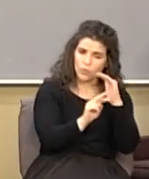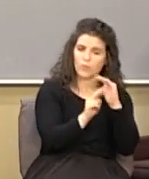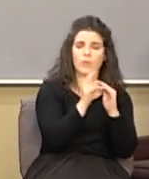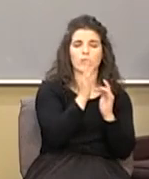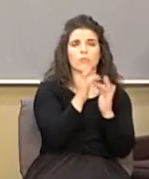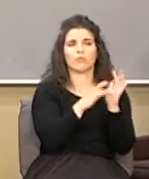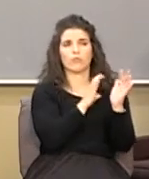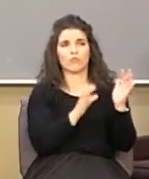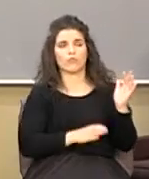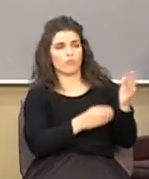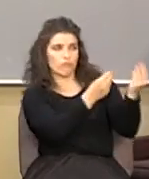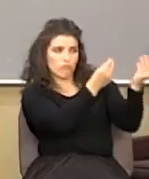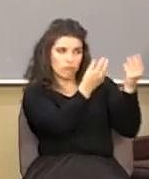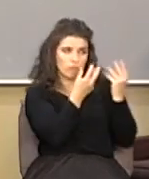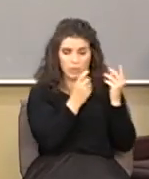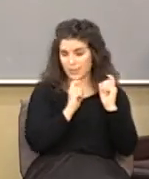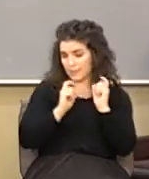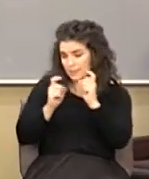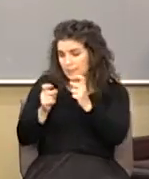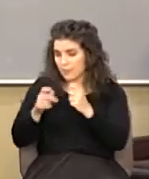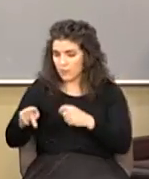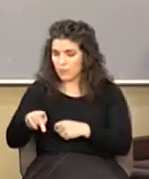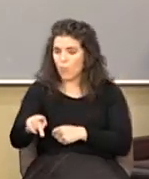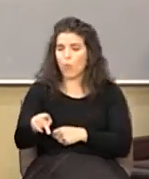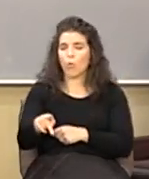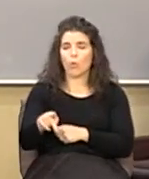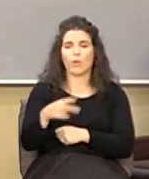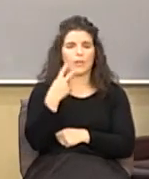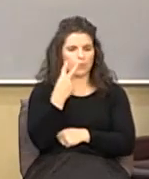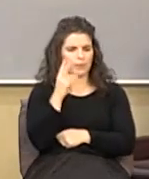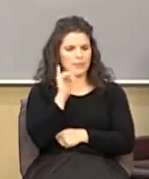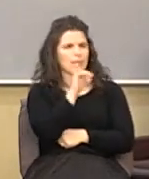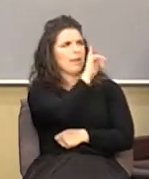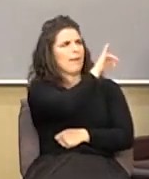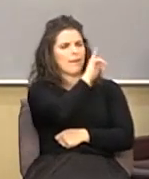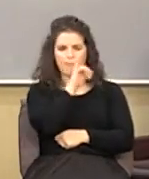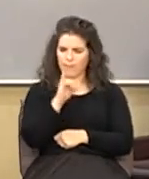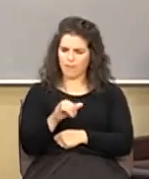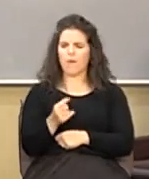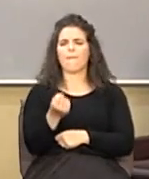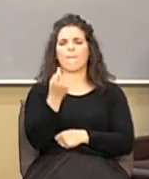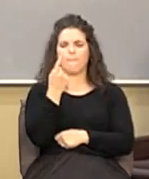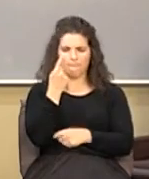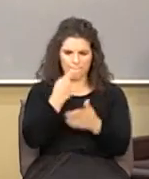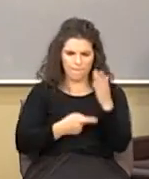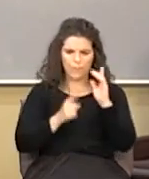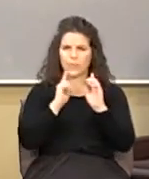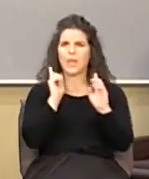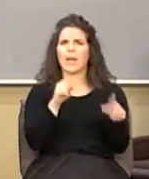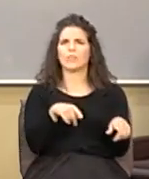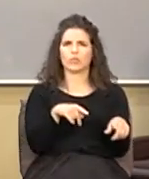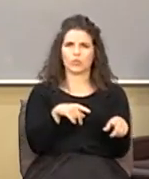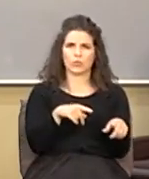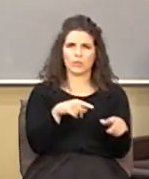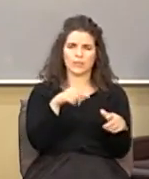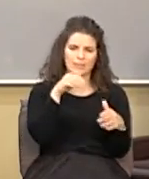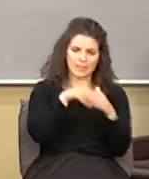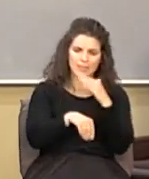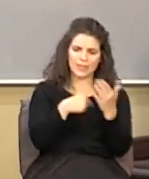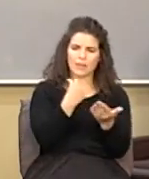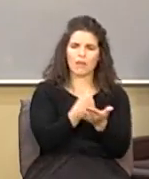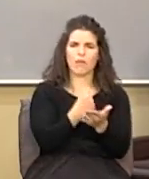to him and when you see that then you understand what the answer to these kind of problems it's in the gospel